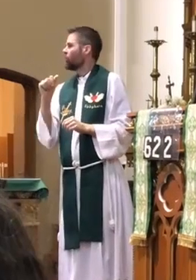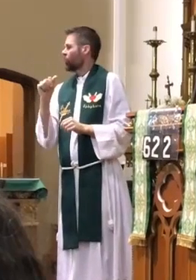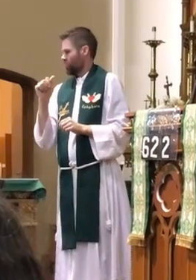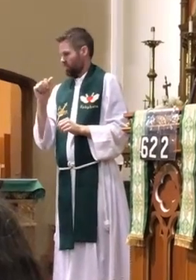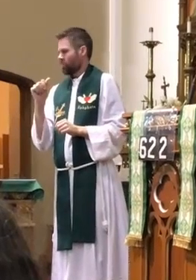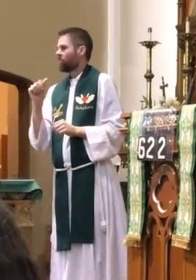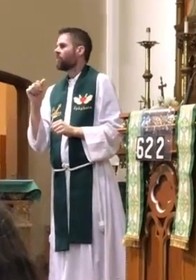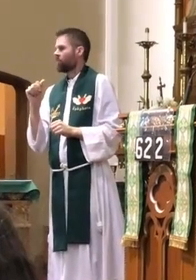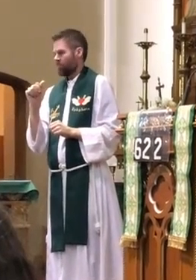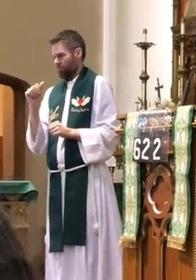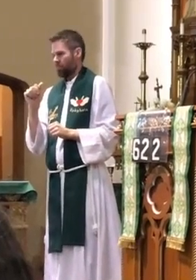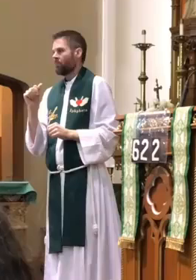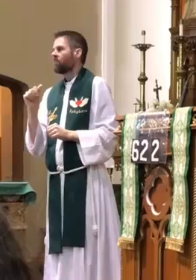a leader for Deaf ministry.